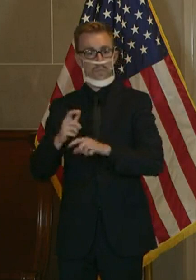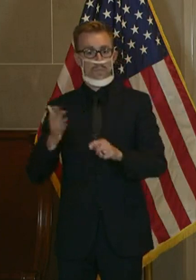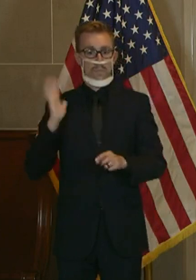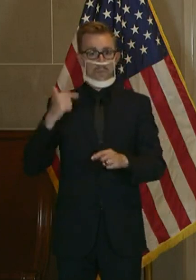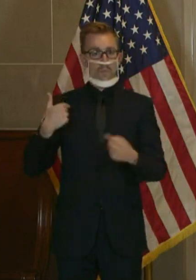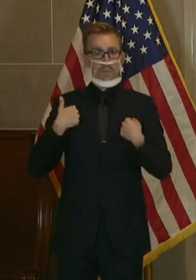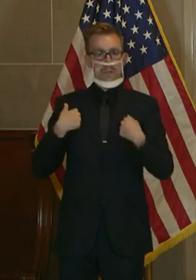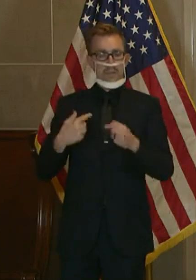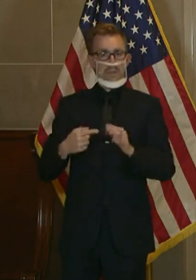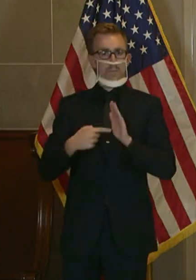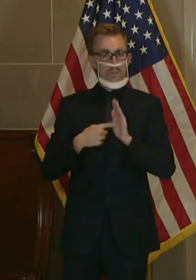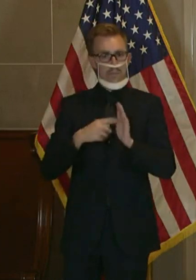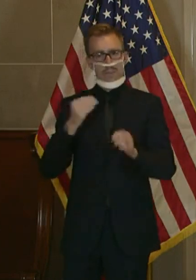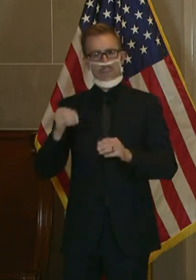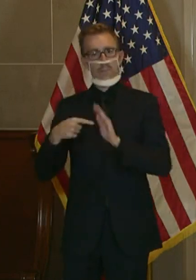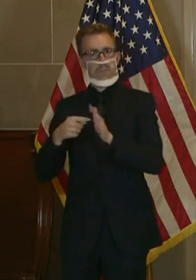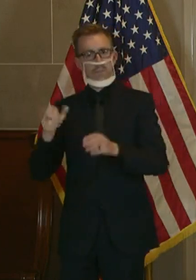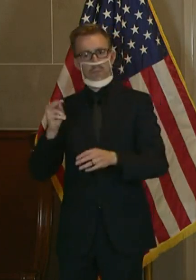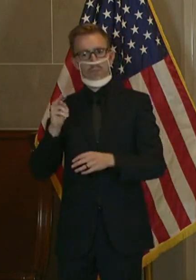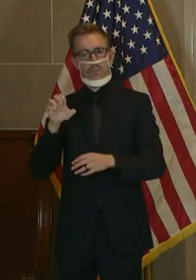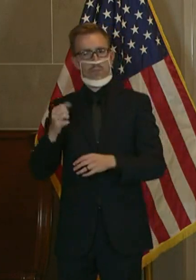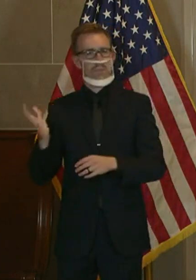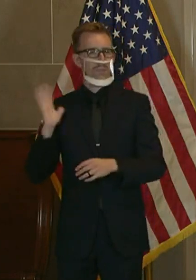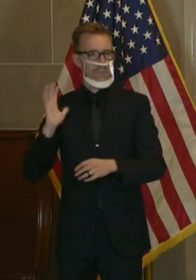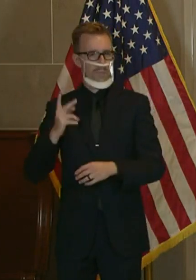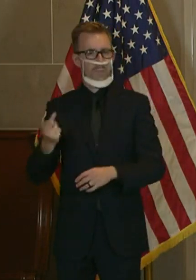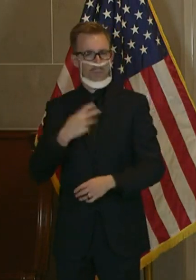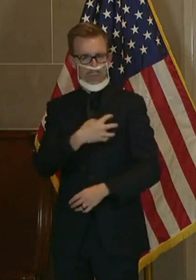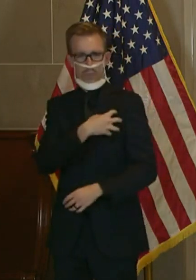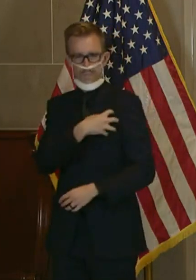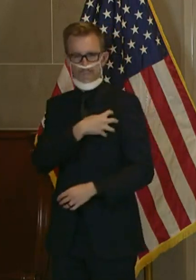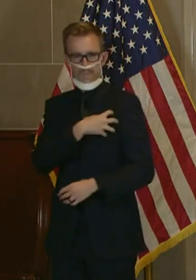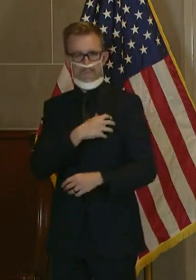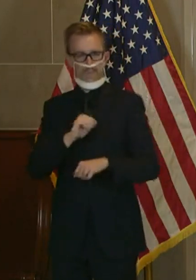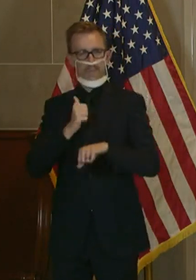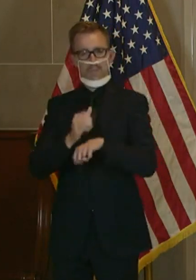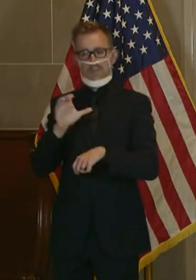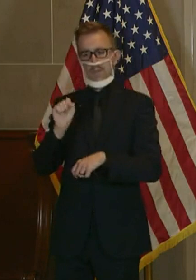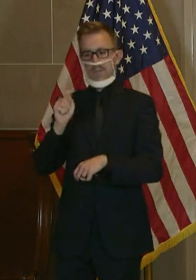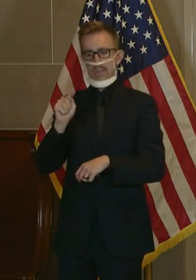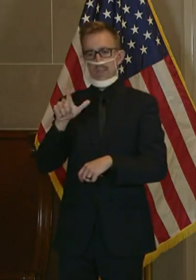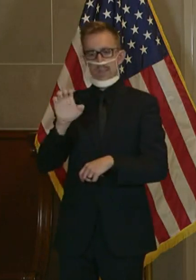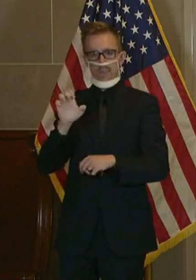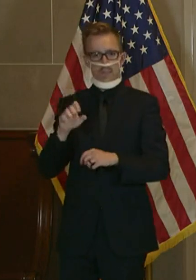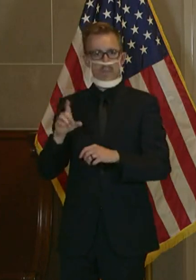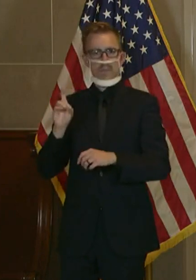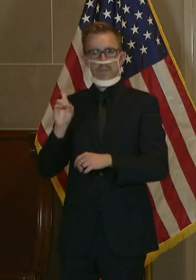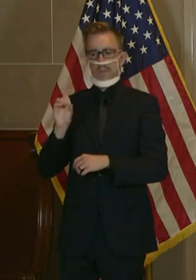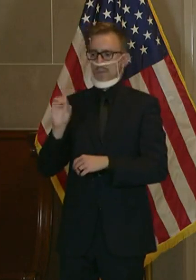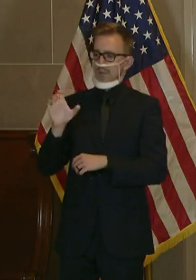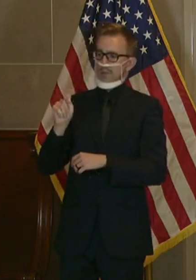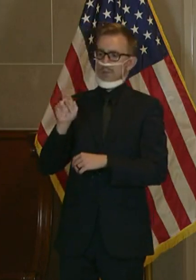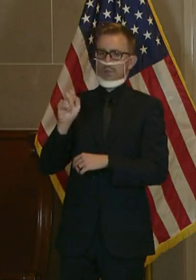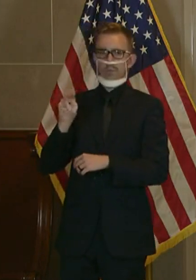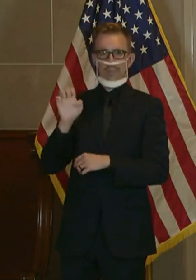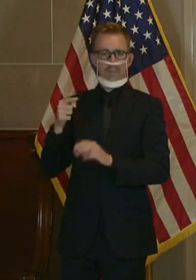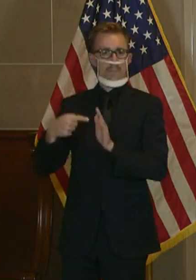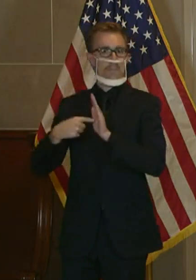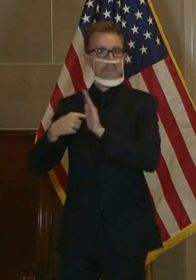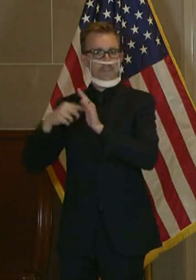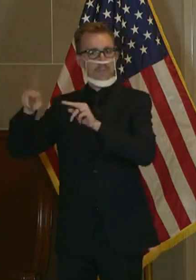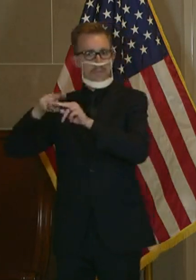Jones, Kenny Jones, two former sheriffs, were the ones that developed the Castle Doctrine here in Missouri that actually went to be the national model,